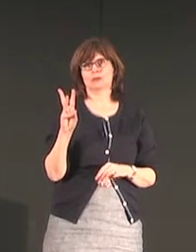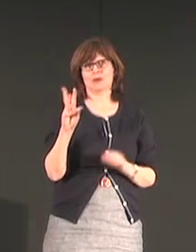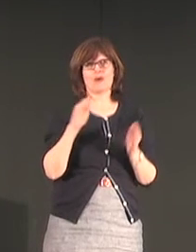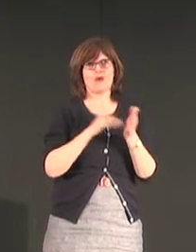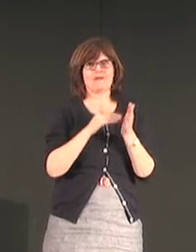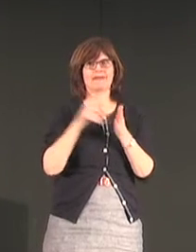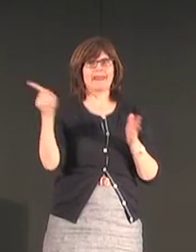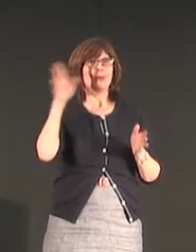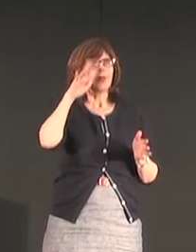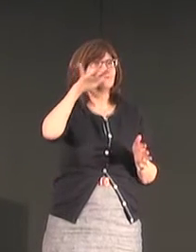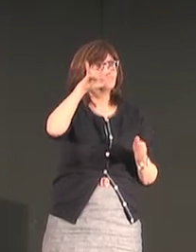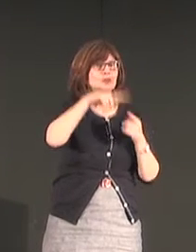sign language